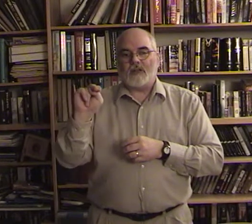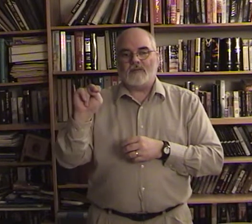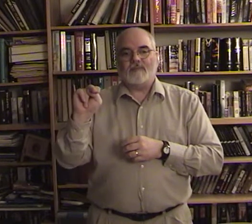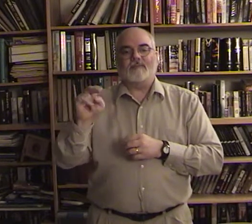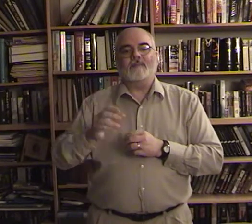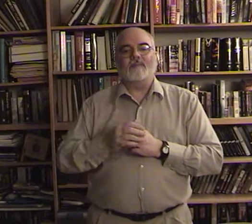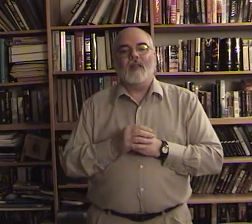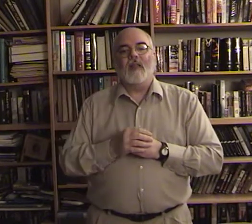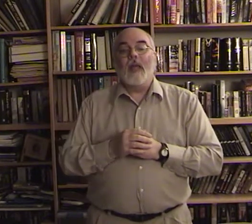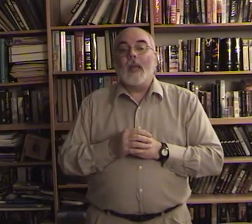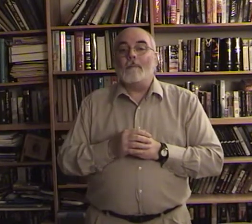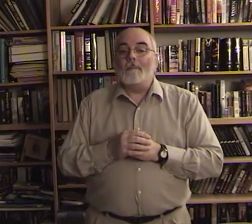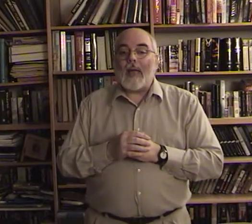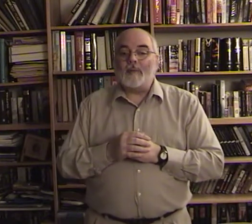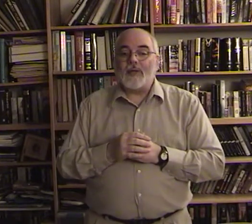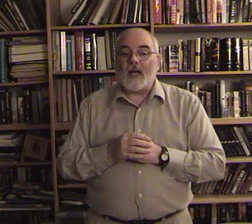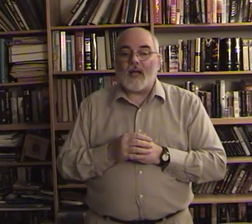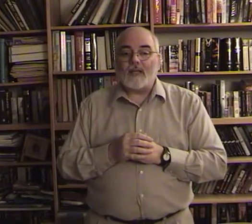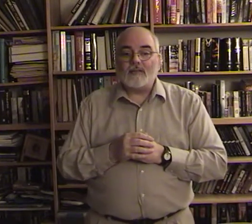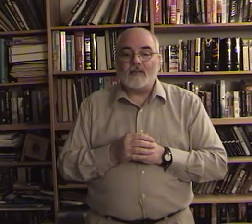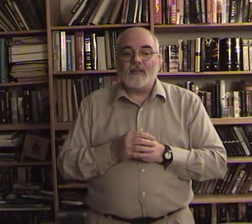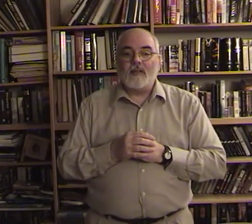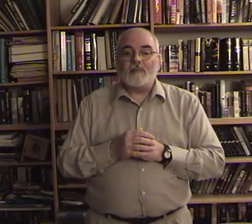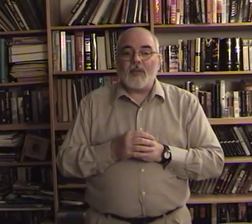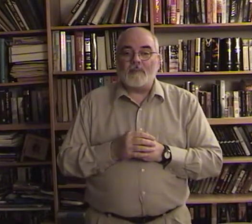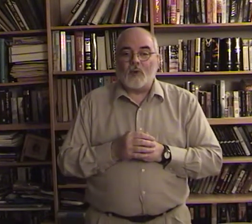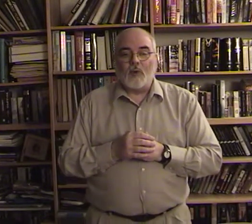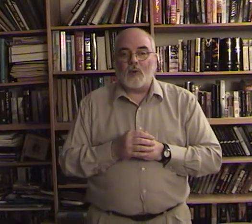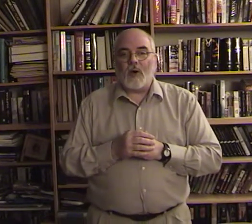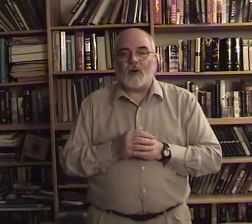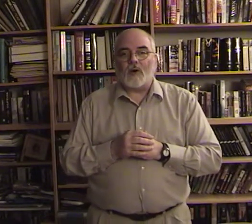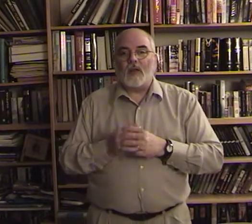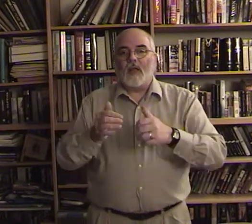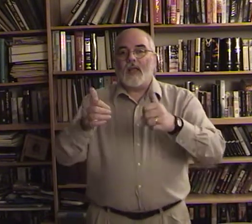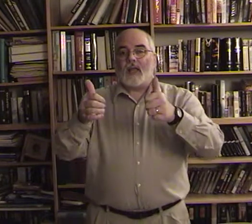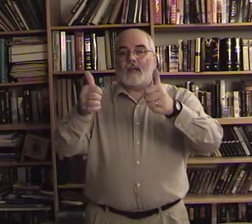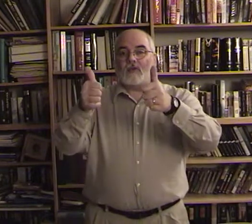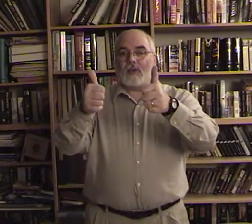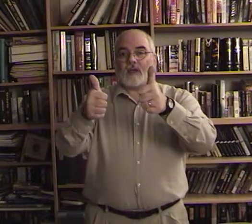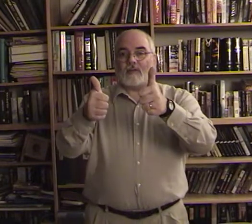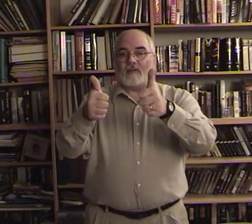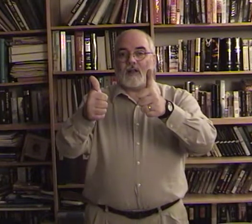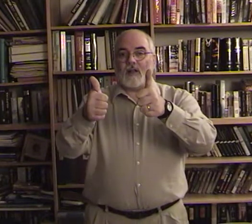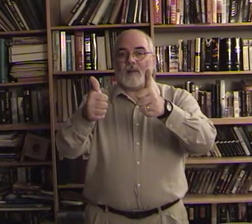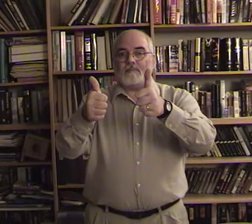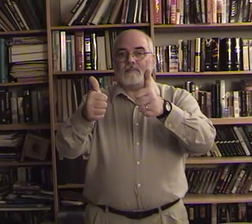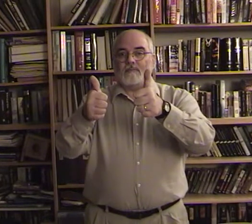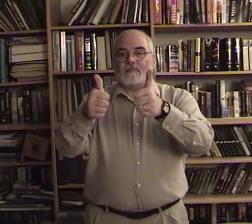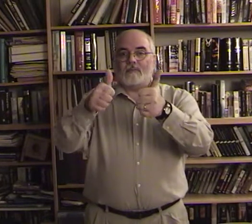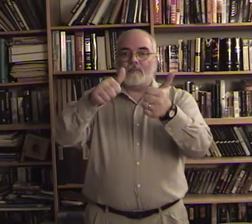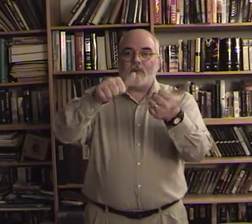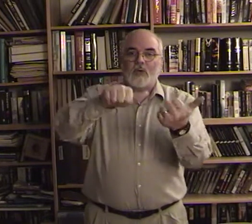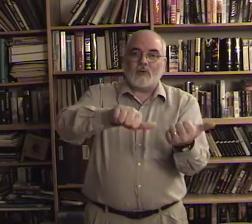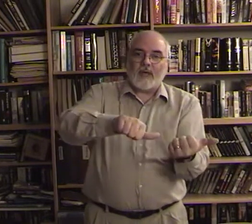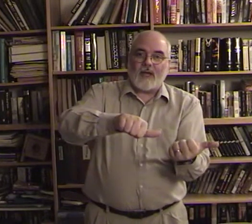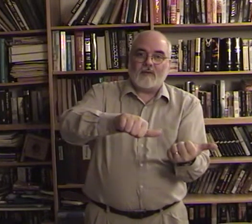baptized people with water you got up you go down